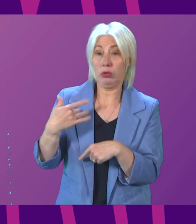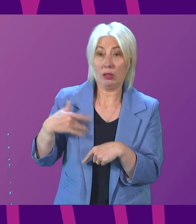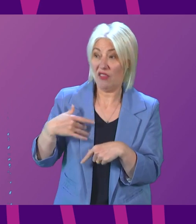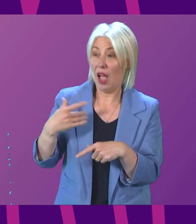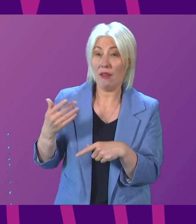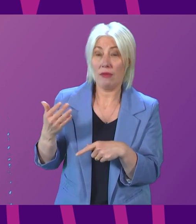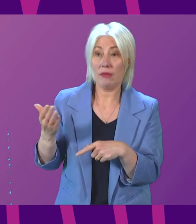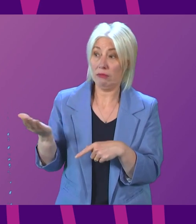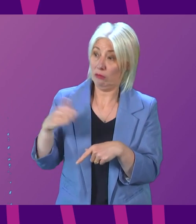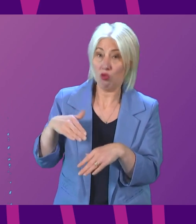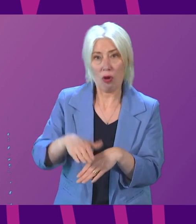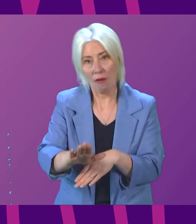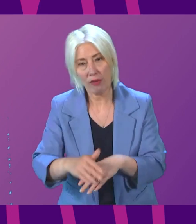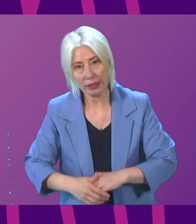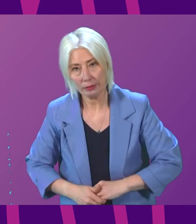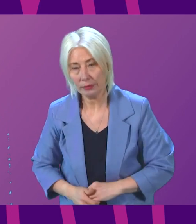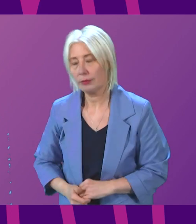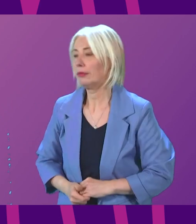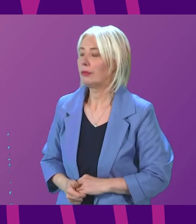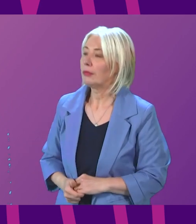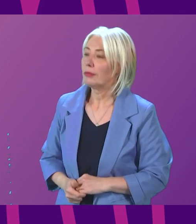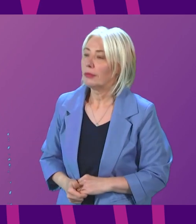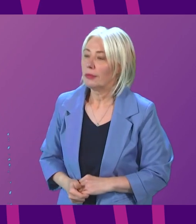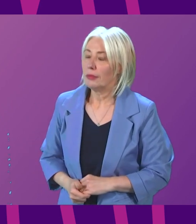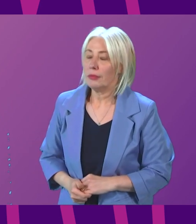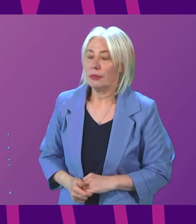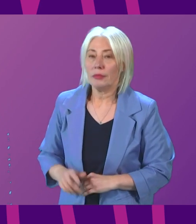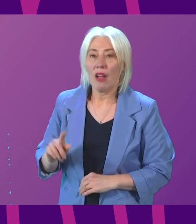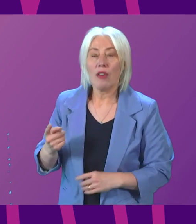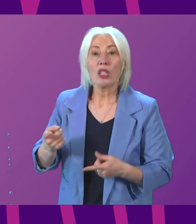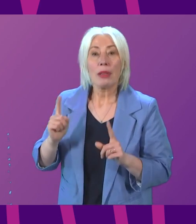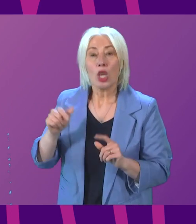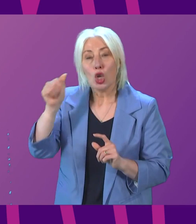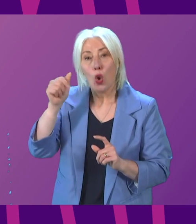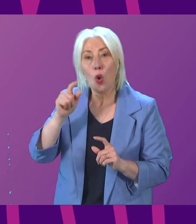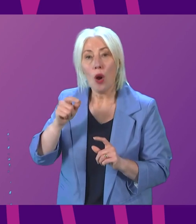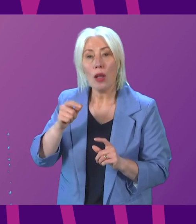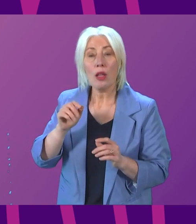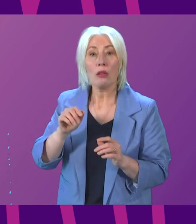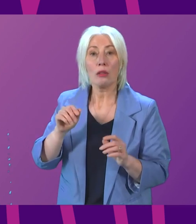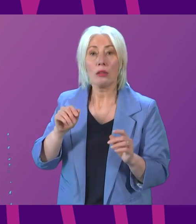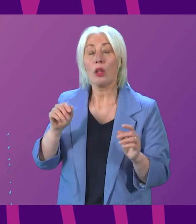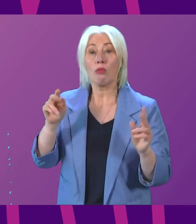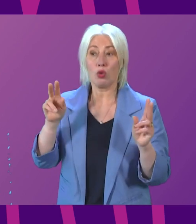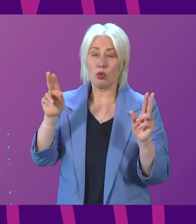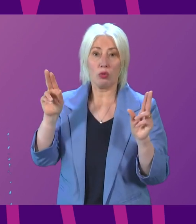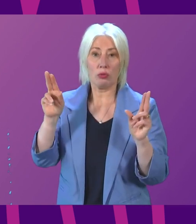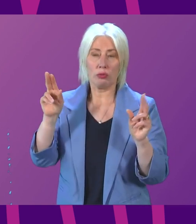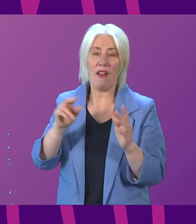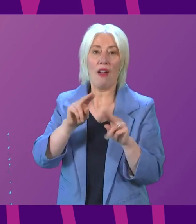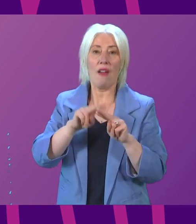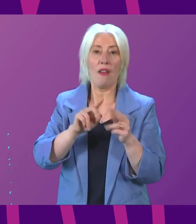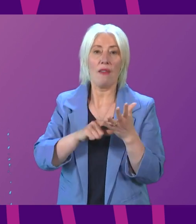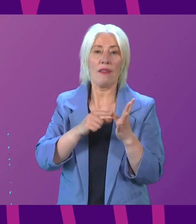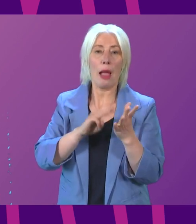recovery. Ross Greer. Thank you. The First Minister will be aware of the long-running campaign to prevent Yorkshire theme park operators from England from